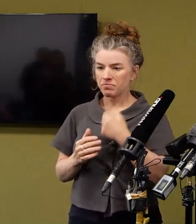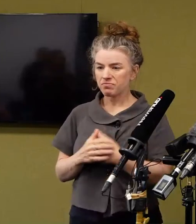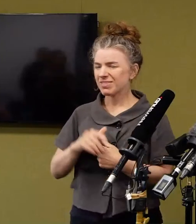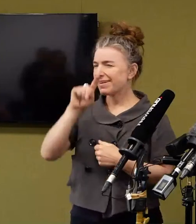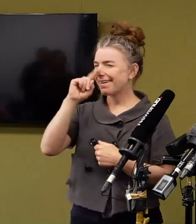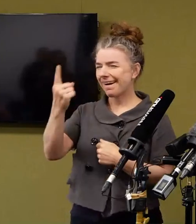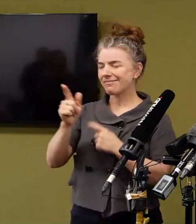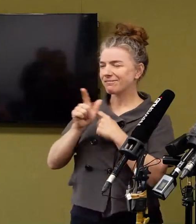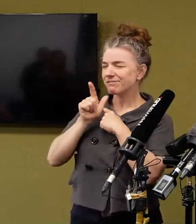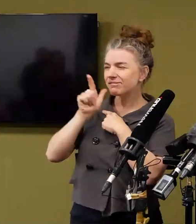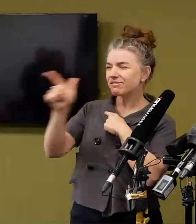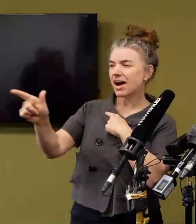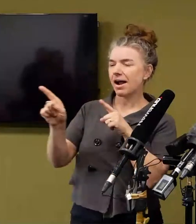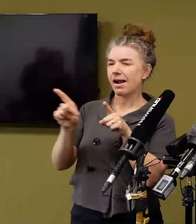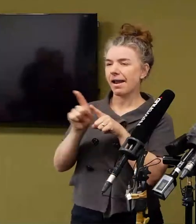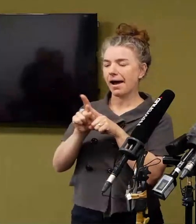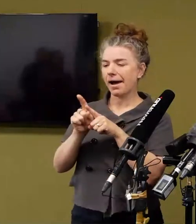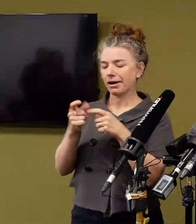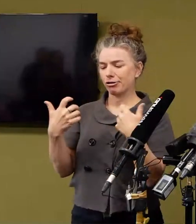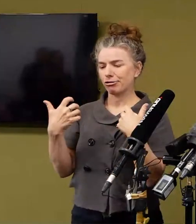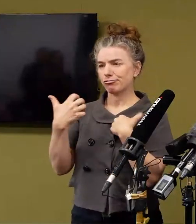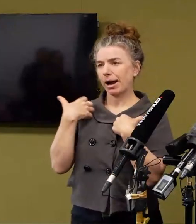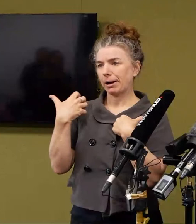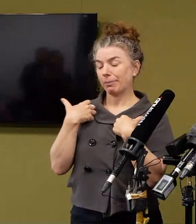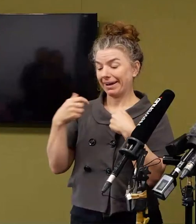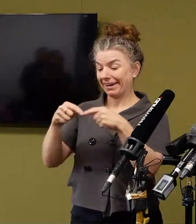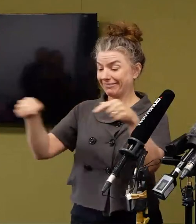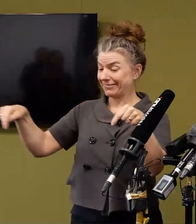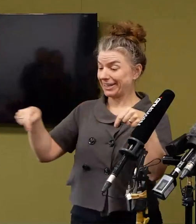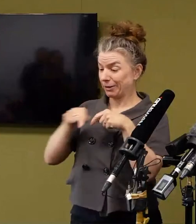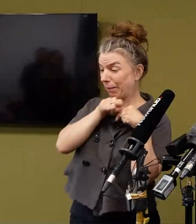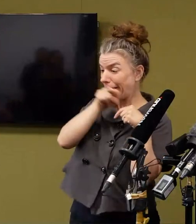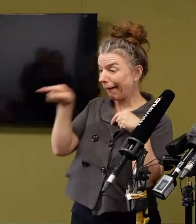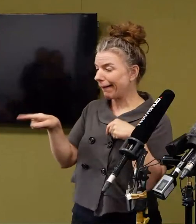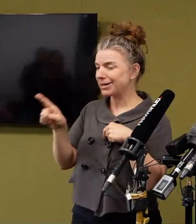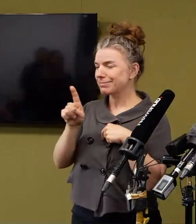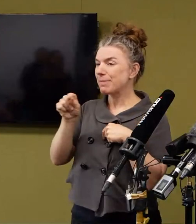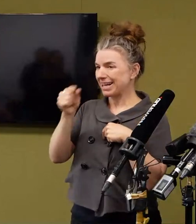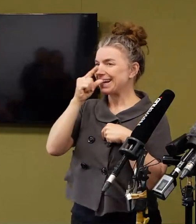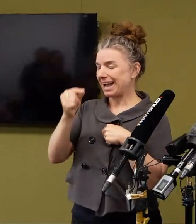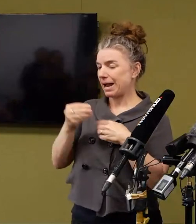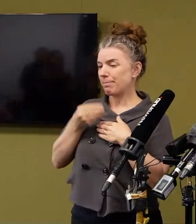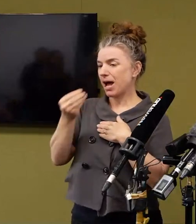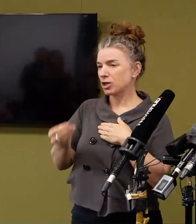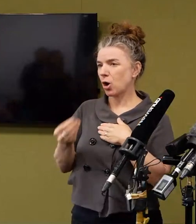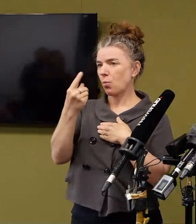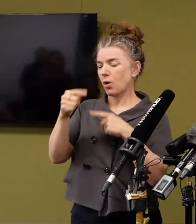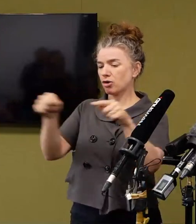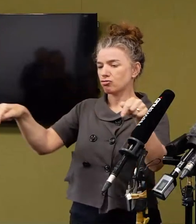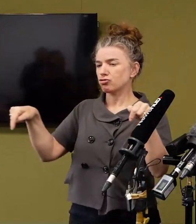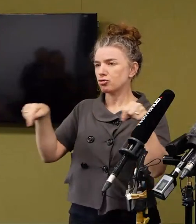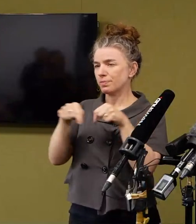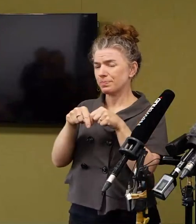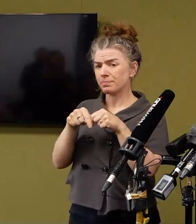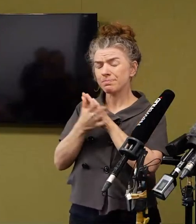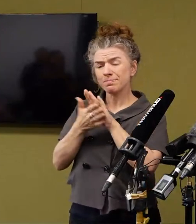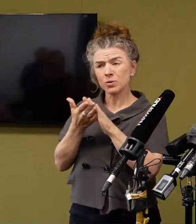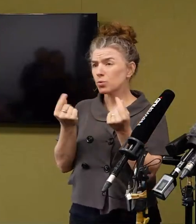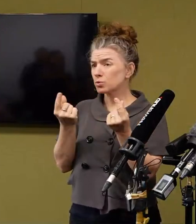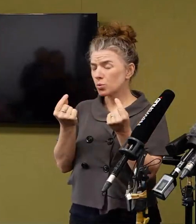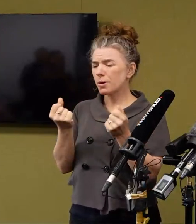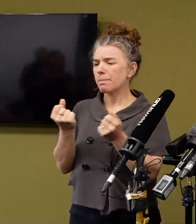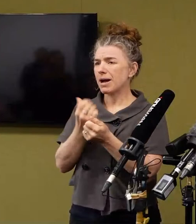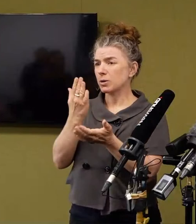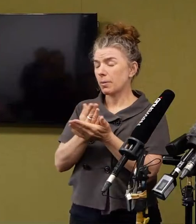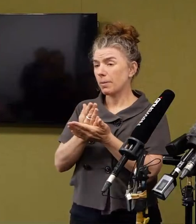or large distances, but generally across a room. And so what's the management of that? The management of that is to ensure that